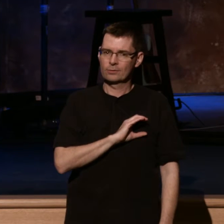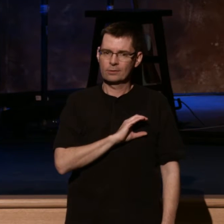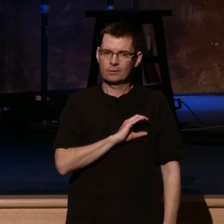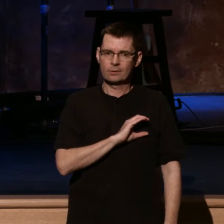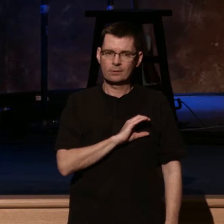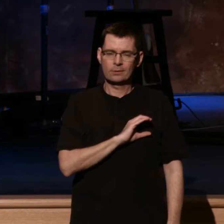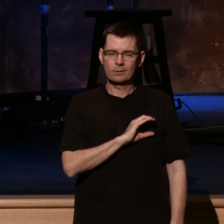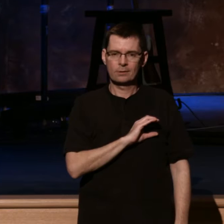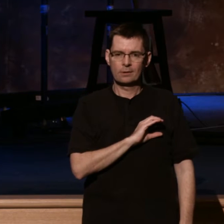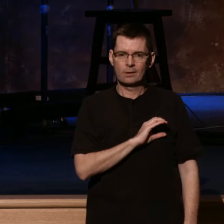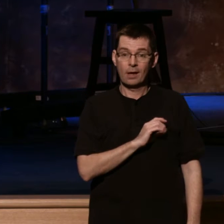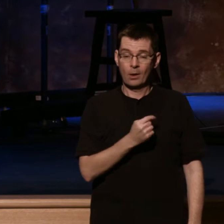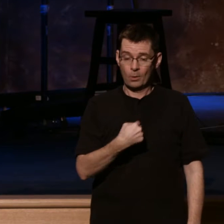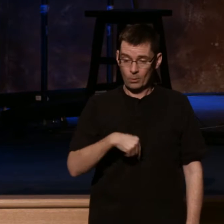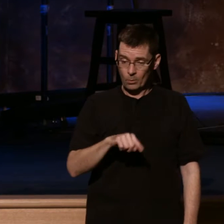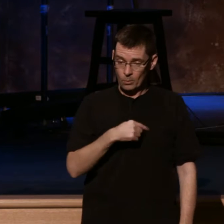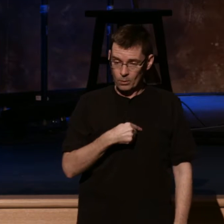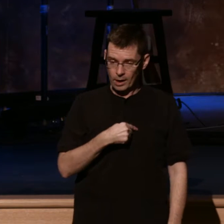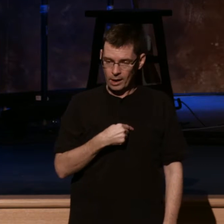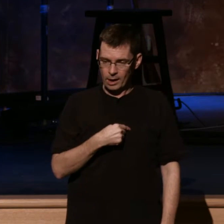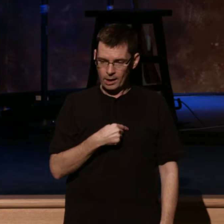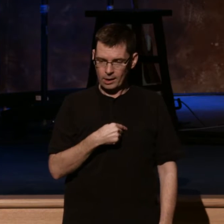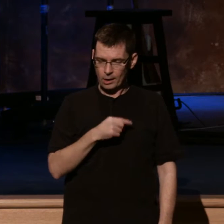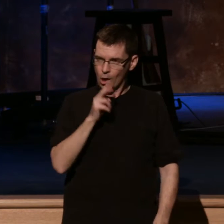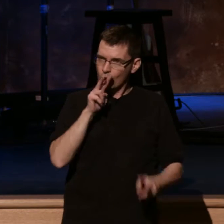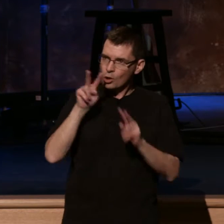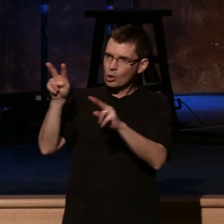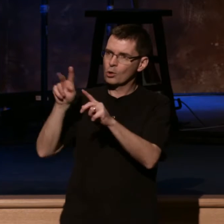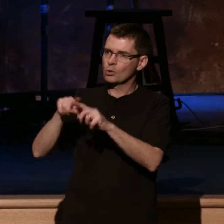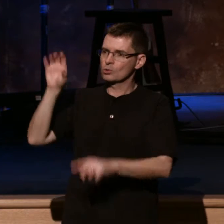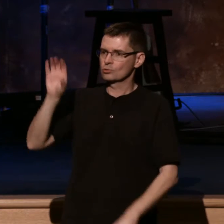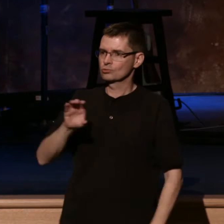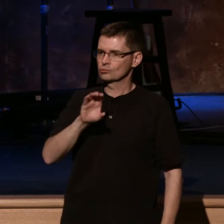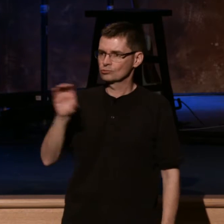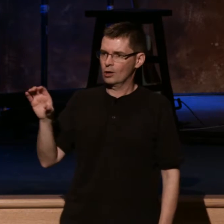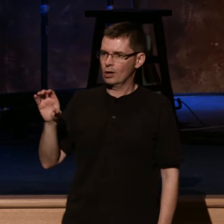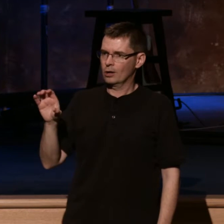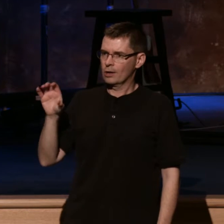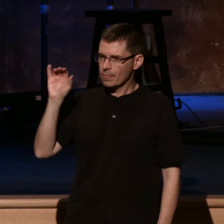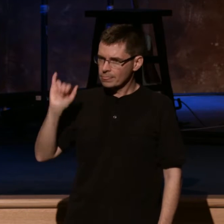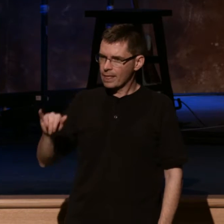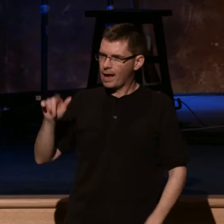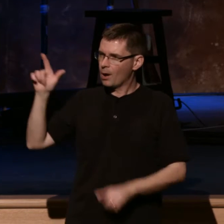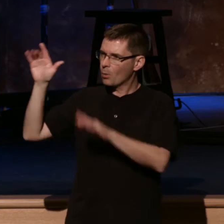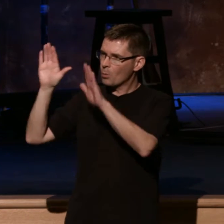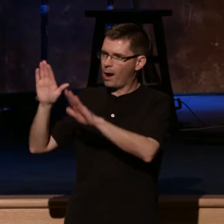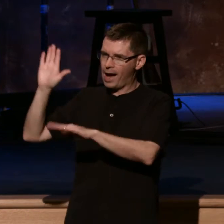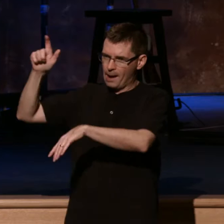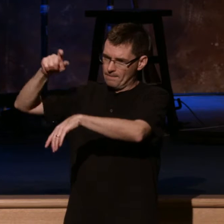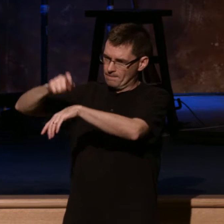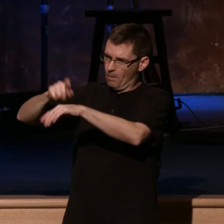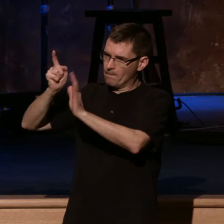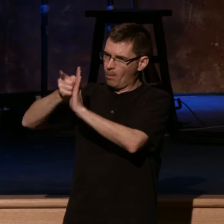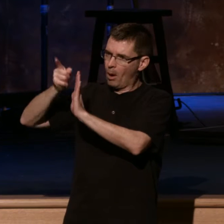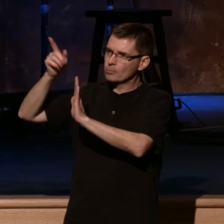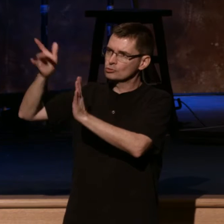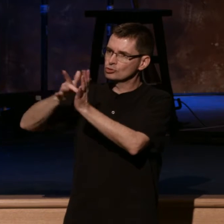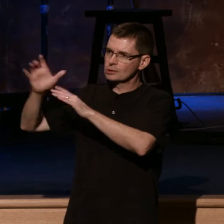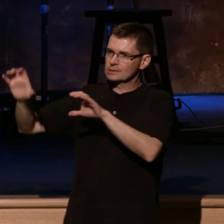a sense, we look back to the cross, ultimately, and we trust the great moment of what Jesus has done in our lives. Now,